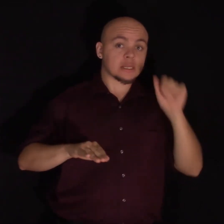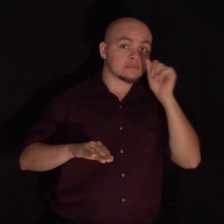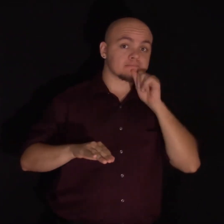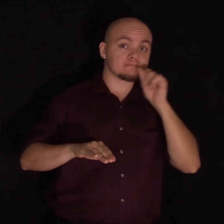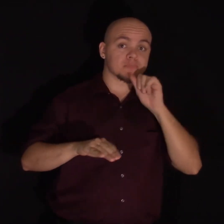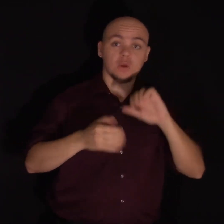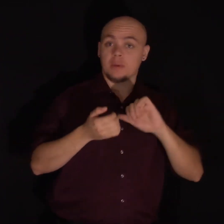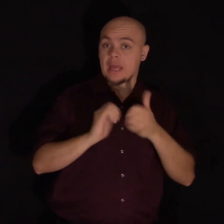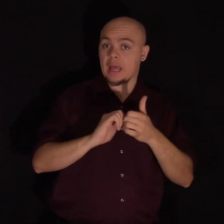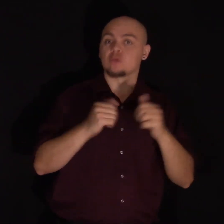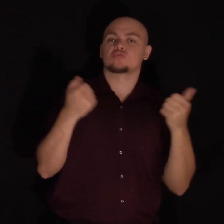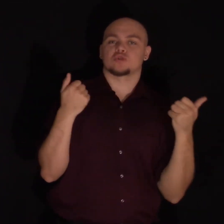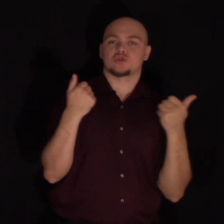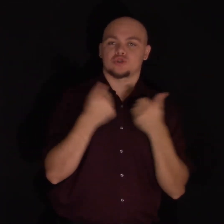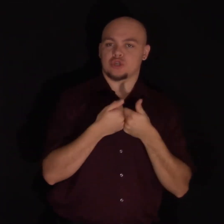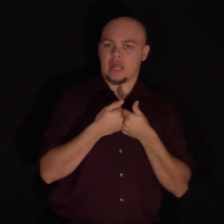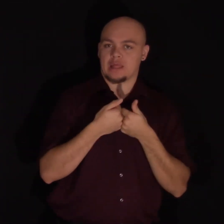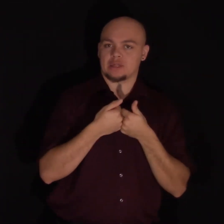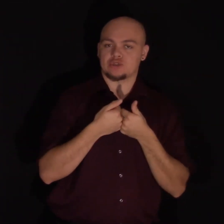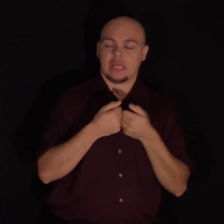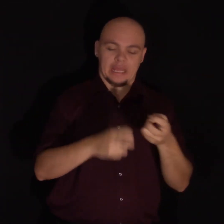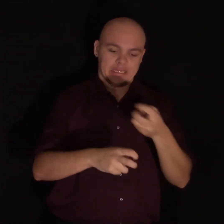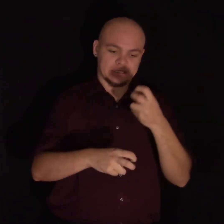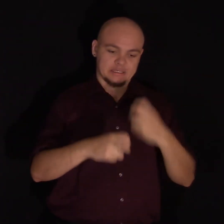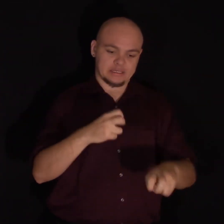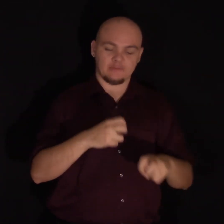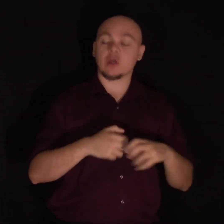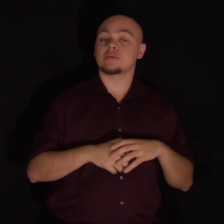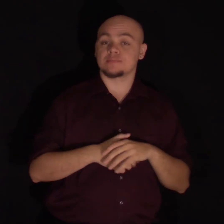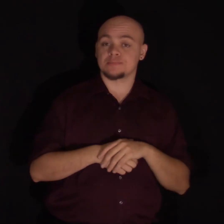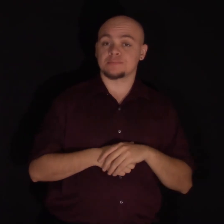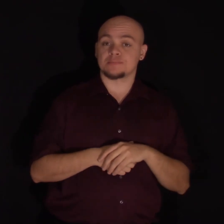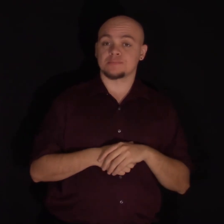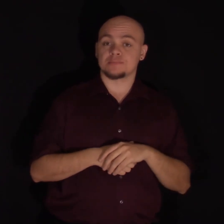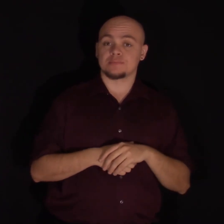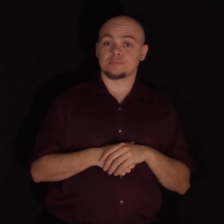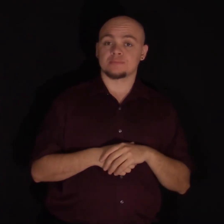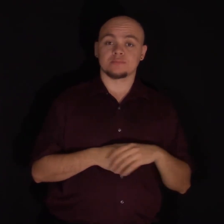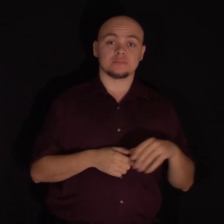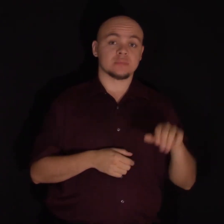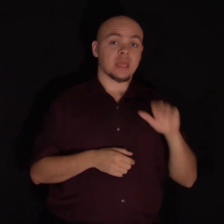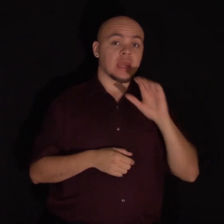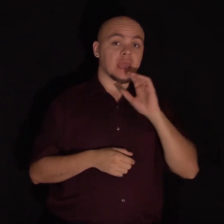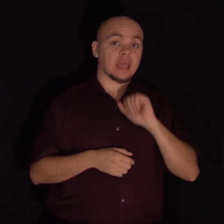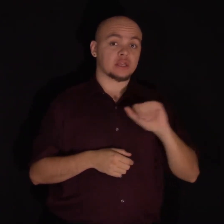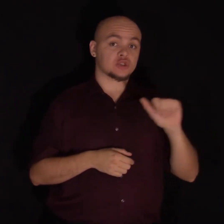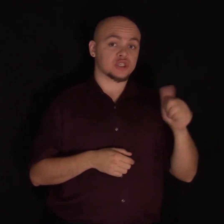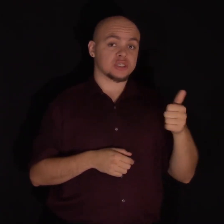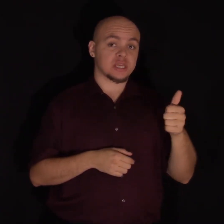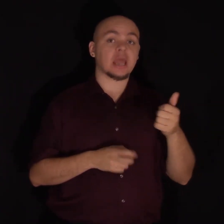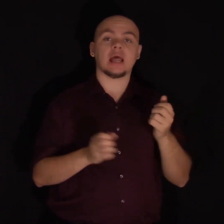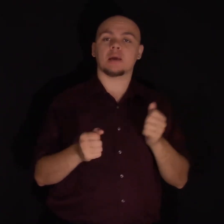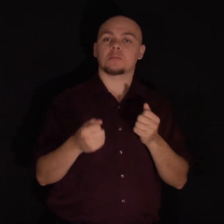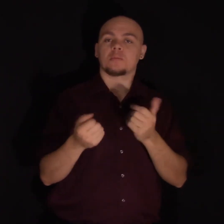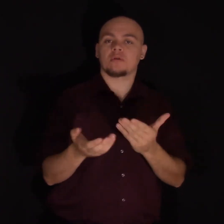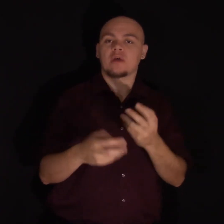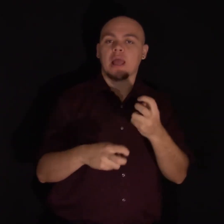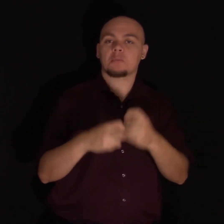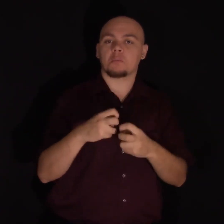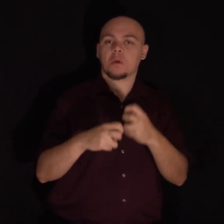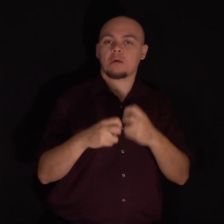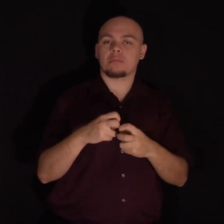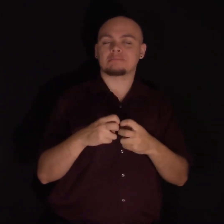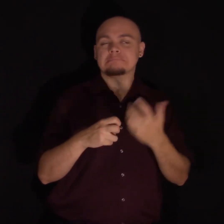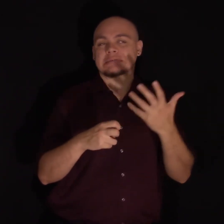and difficulty. So I gave 10-year-olds problems that were slightly